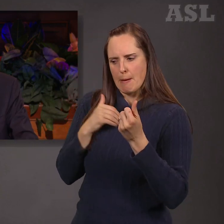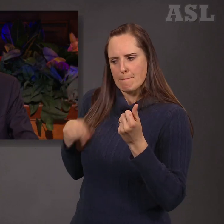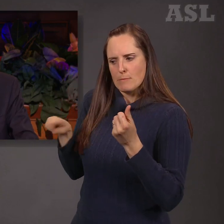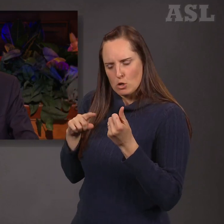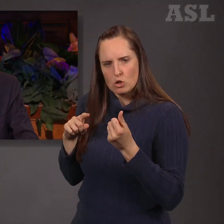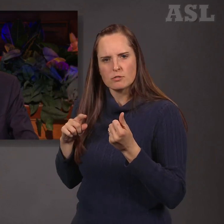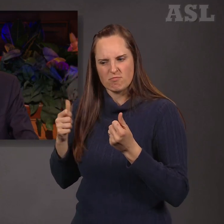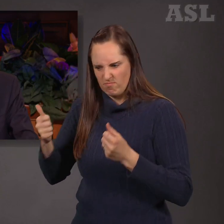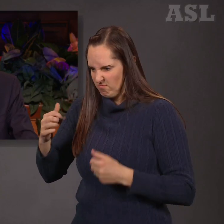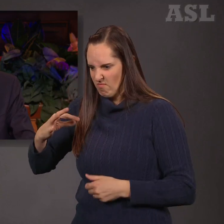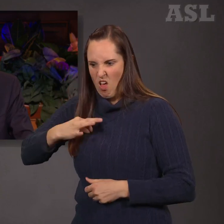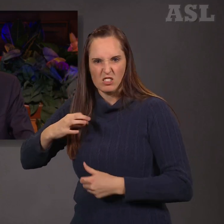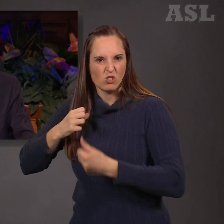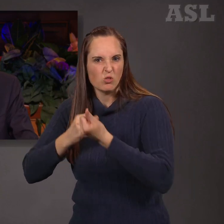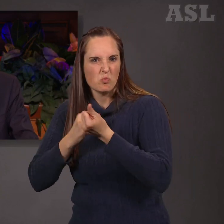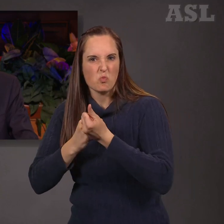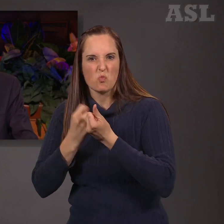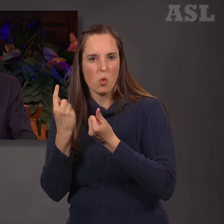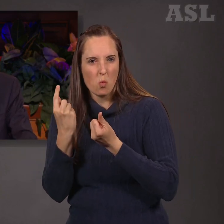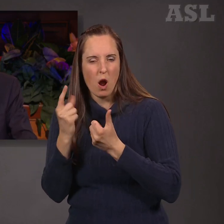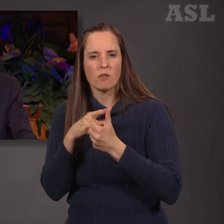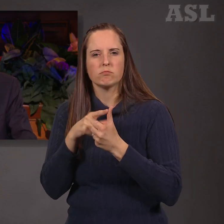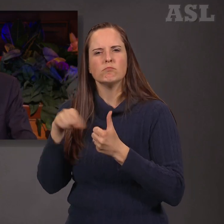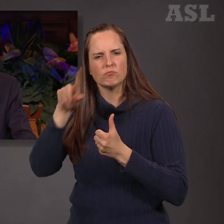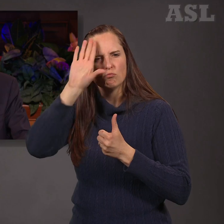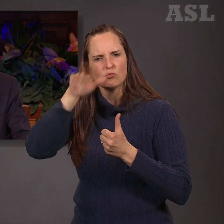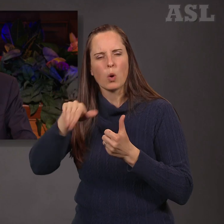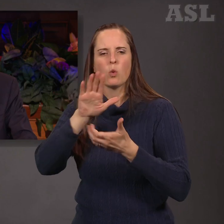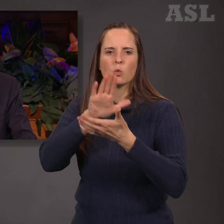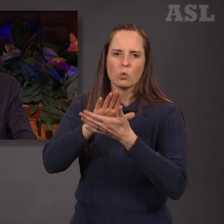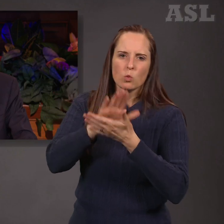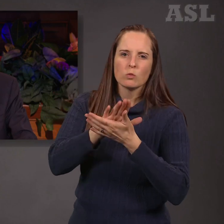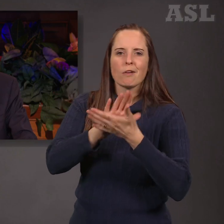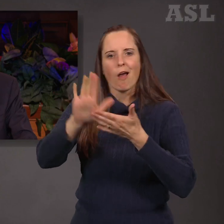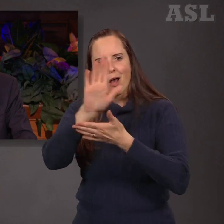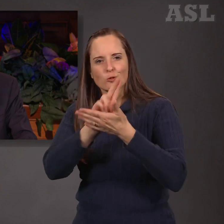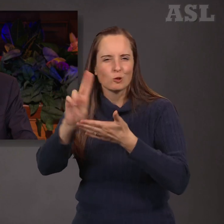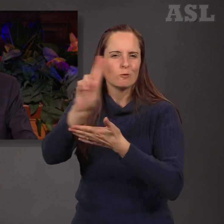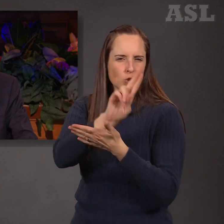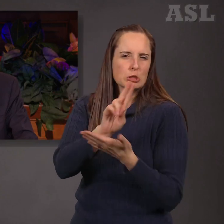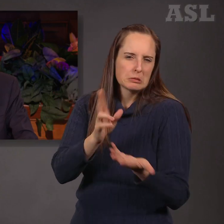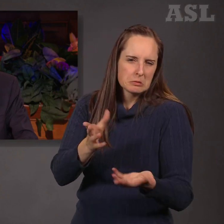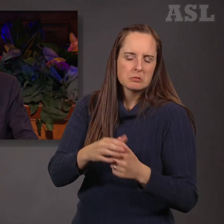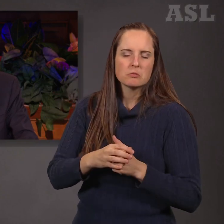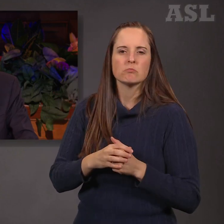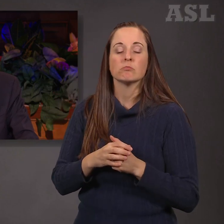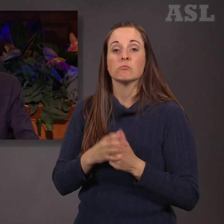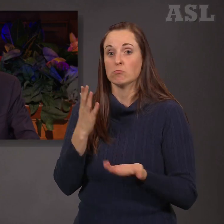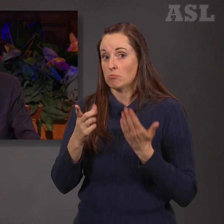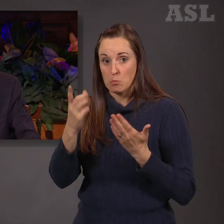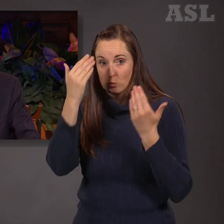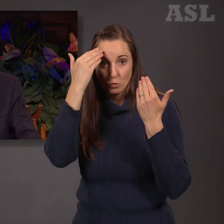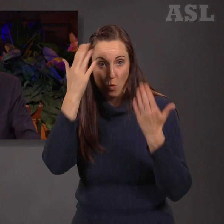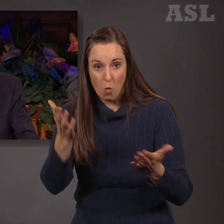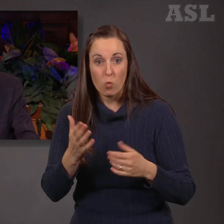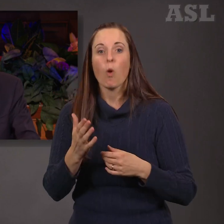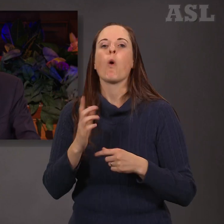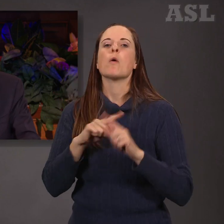are our well-known schools, colleges, and universities, and our less well-known but now